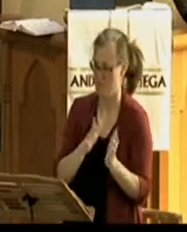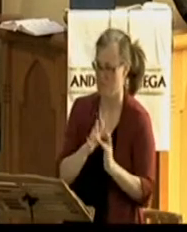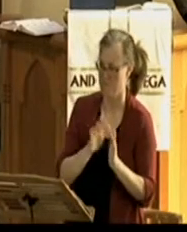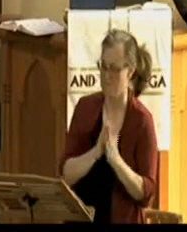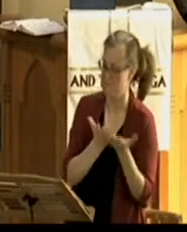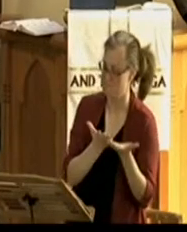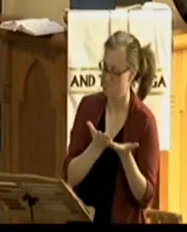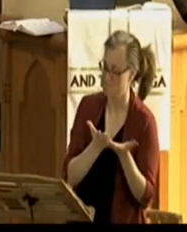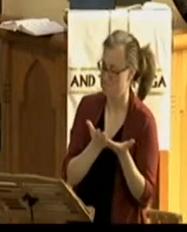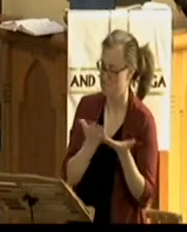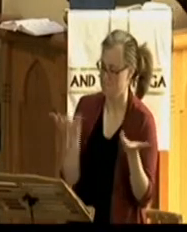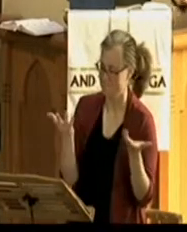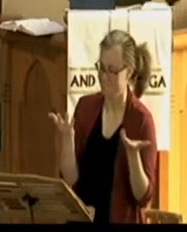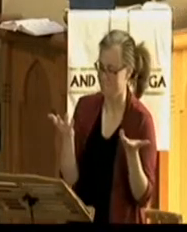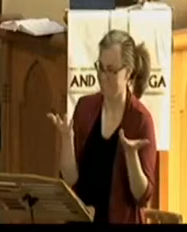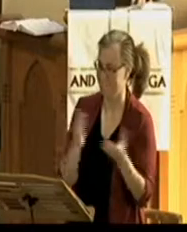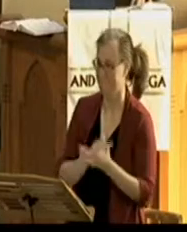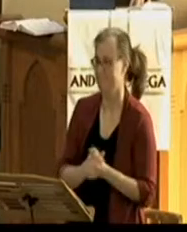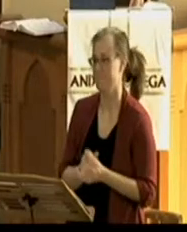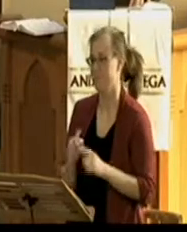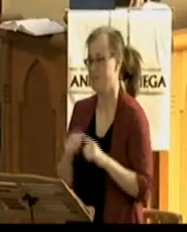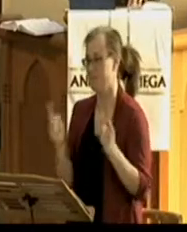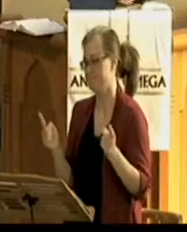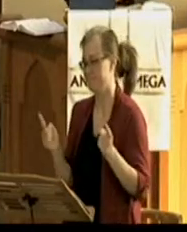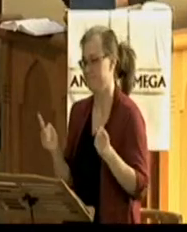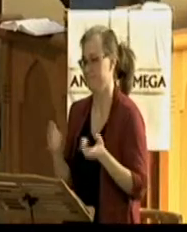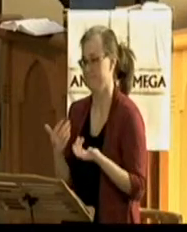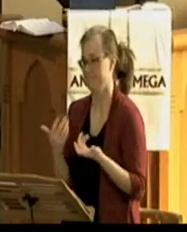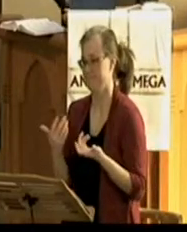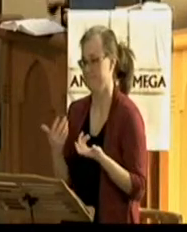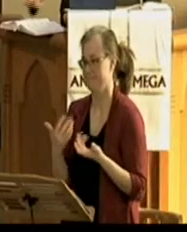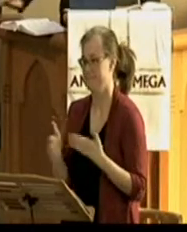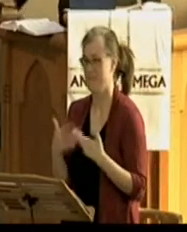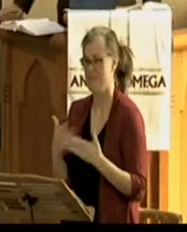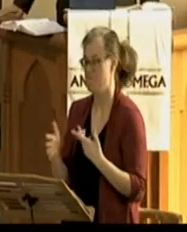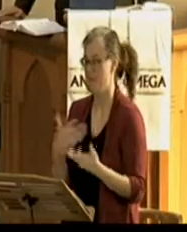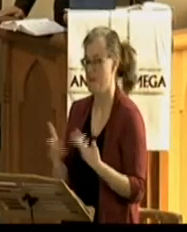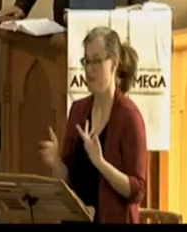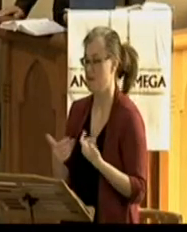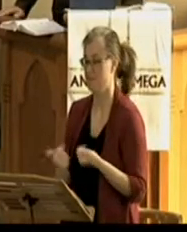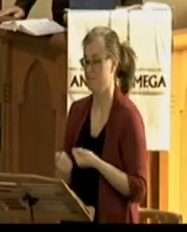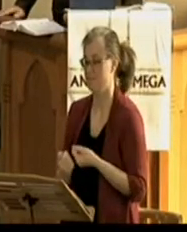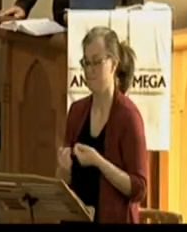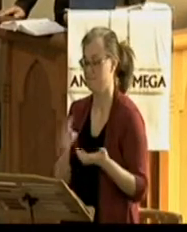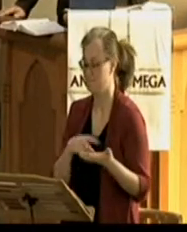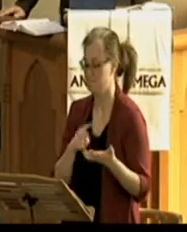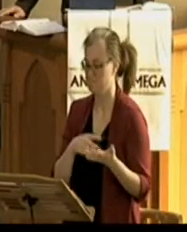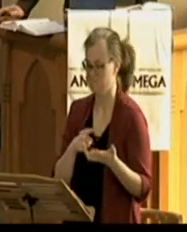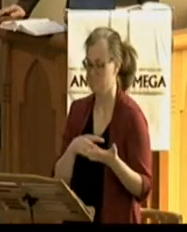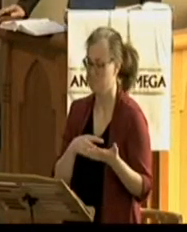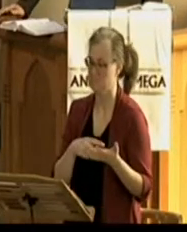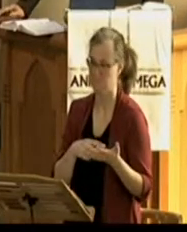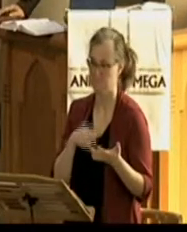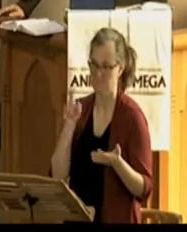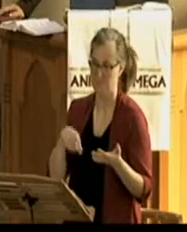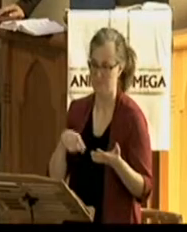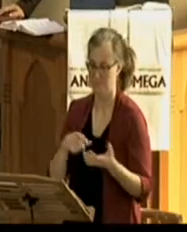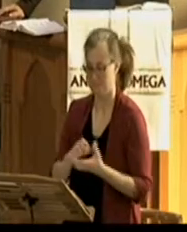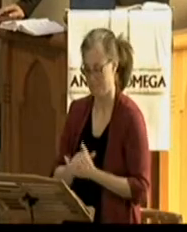Brothers and sisters in Christ. Doubt will not be destroyed by some mystical or miraculous vision.